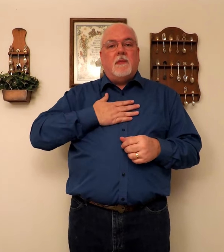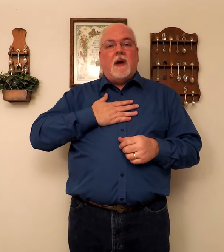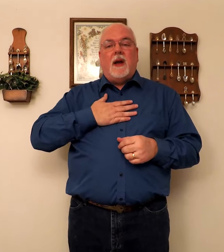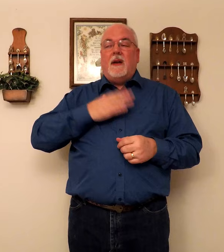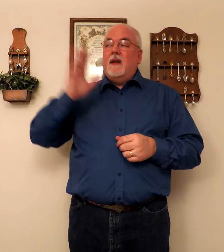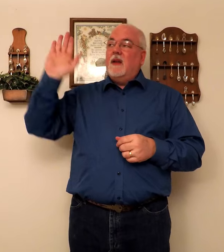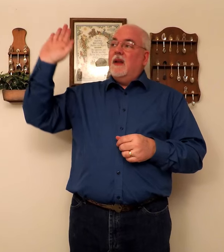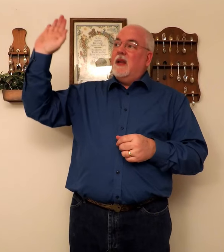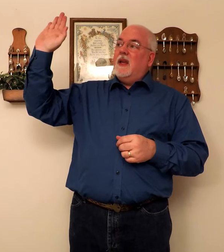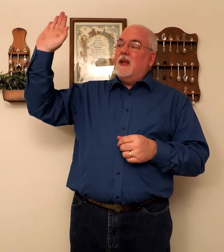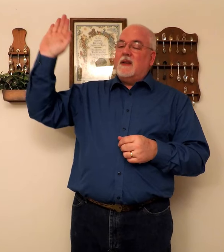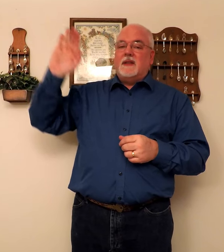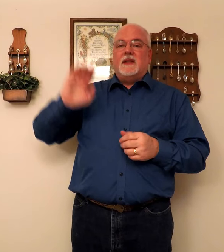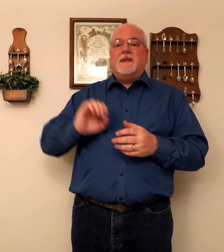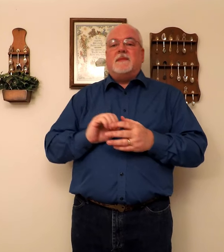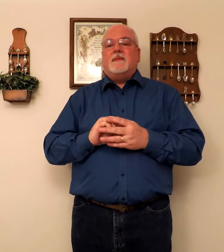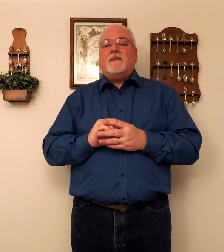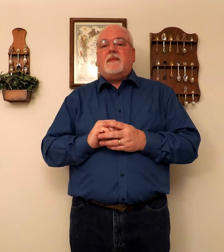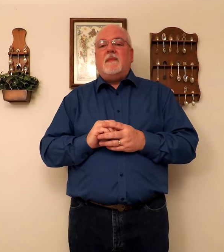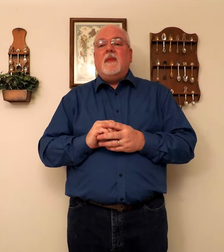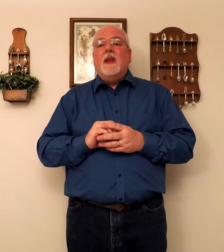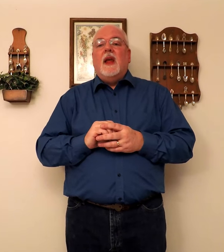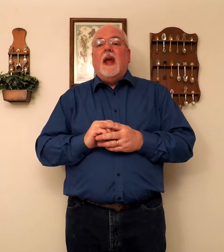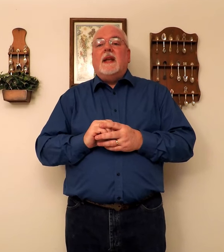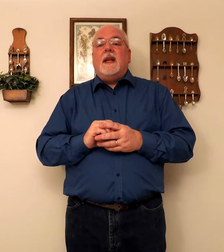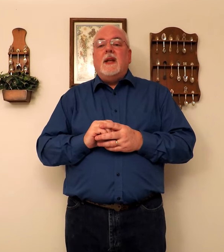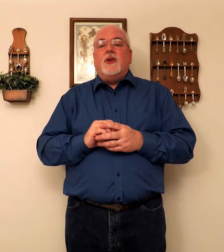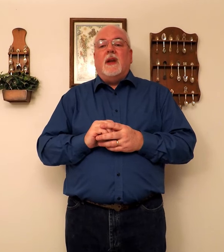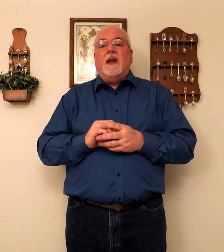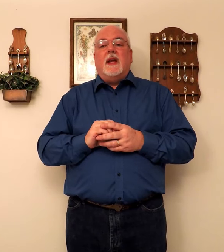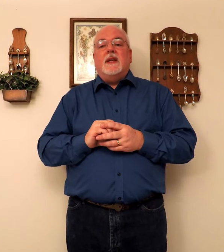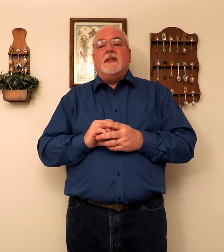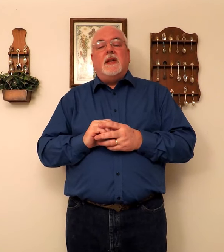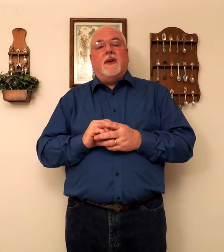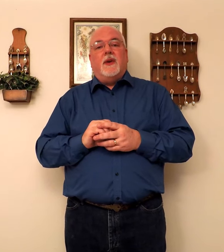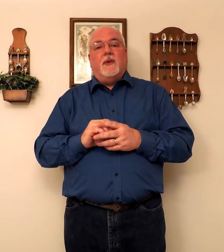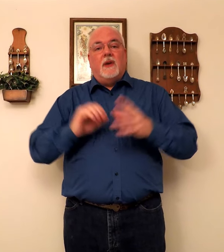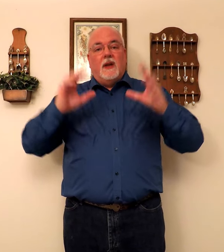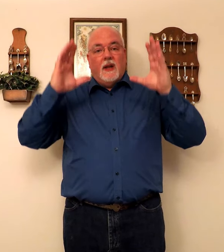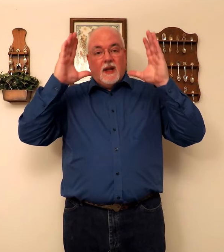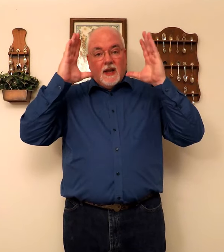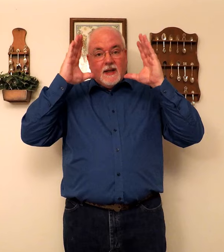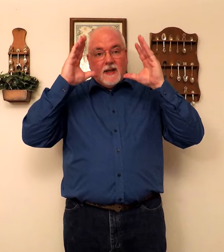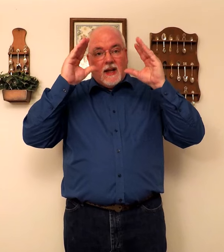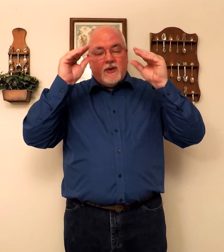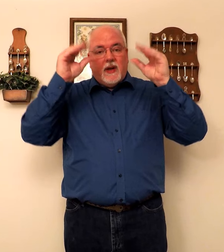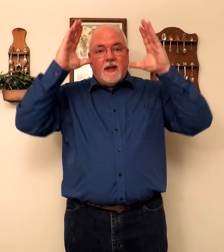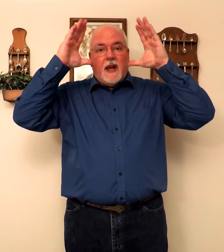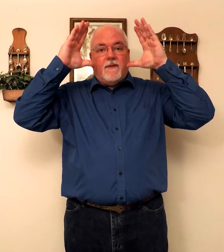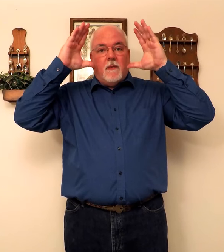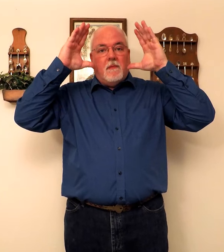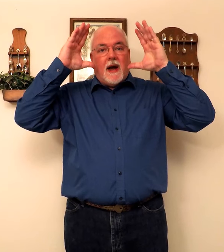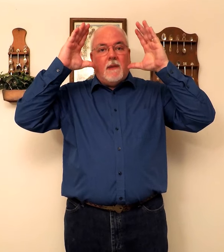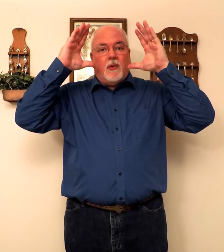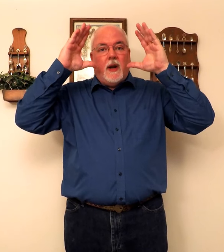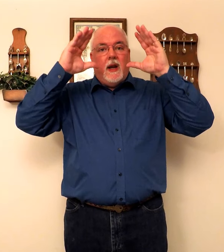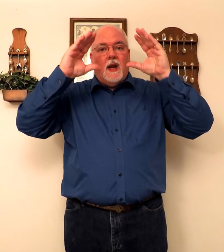and mine, his. Teaching is near you. Teaching, take from my brain